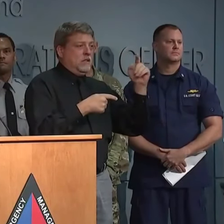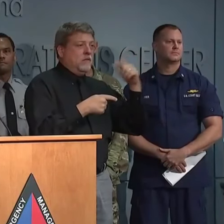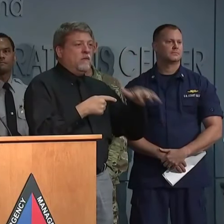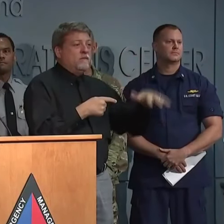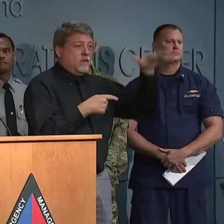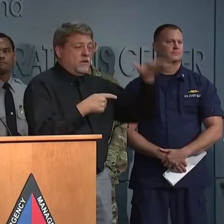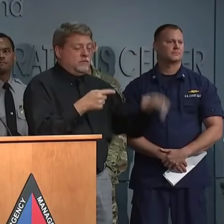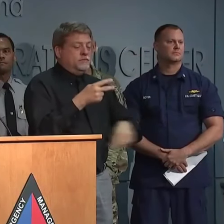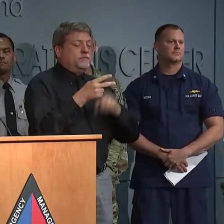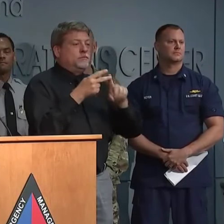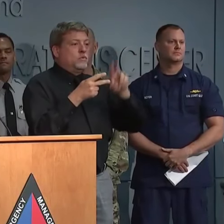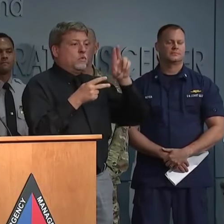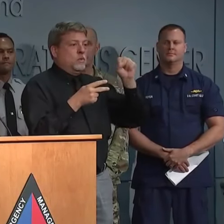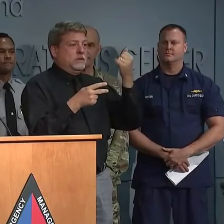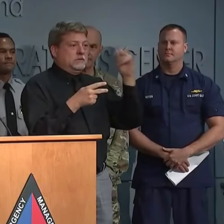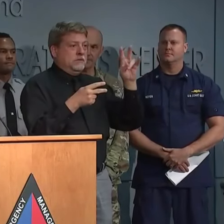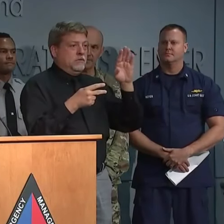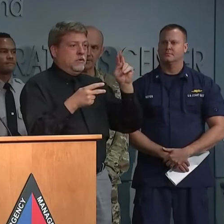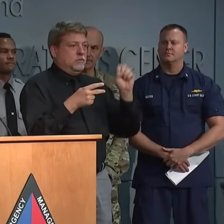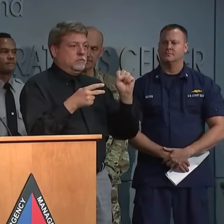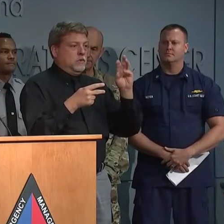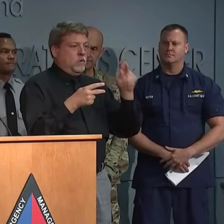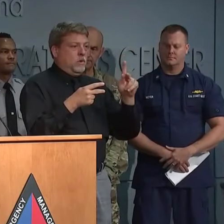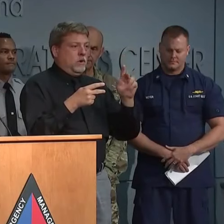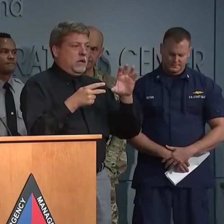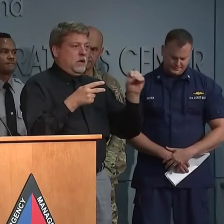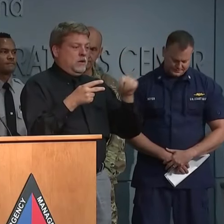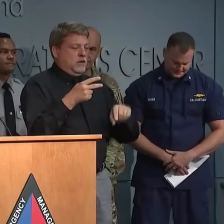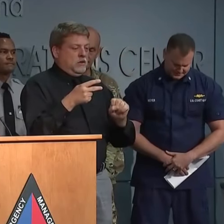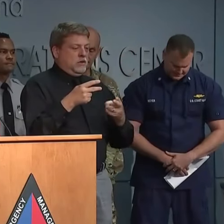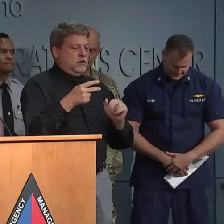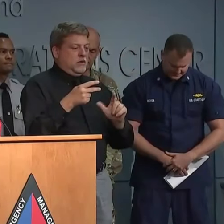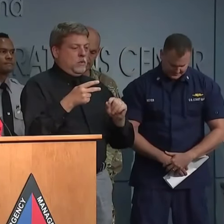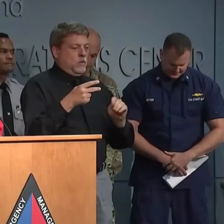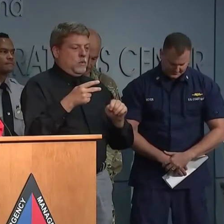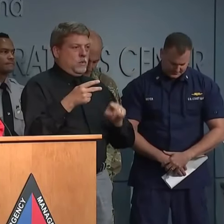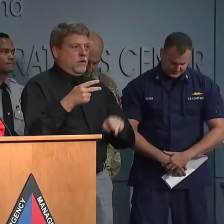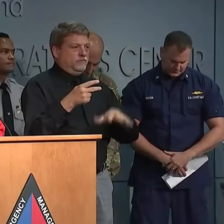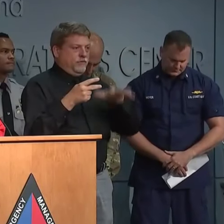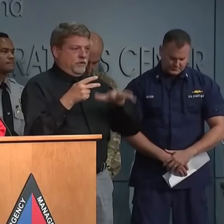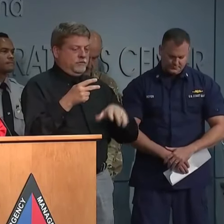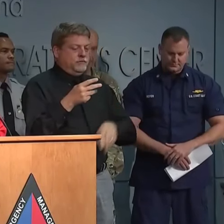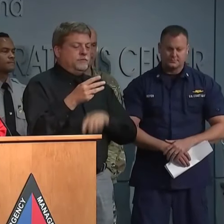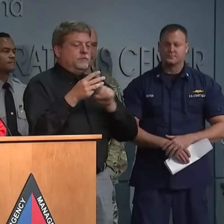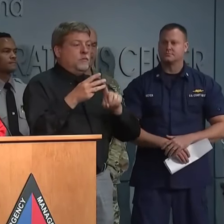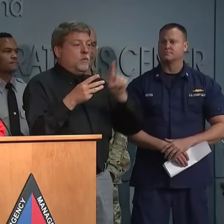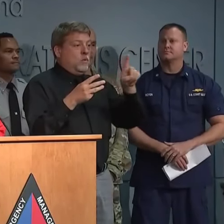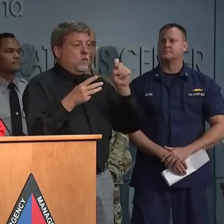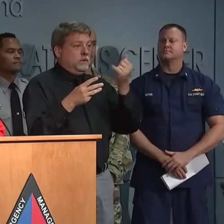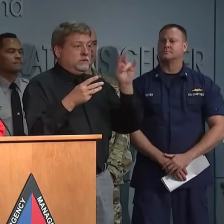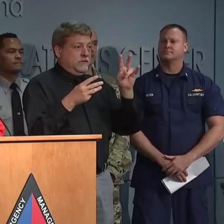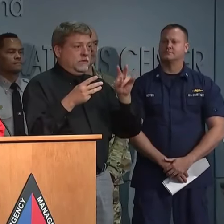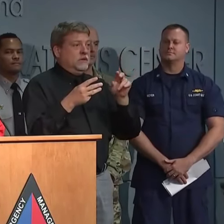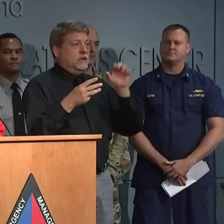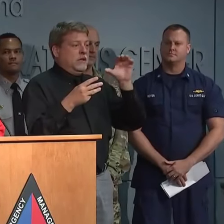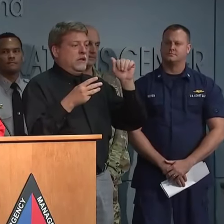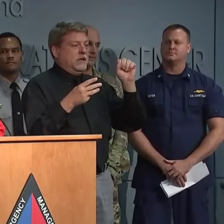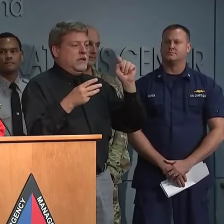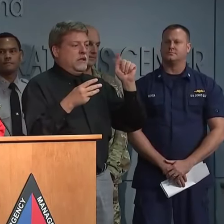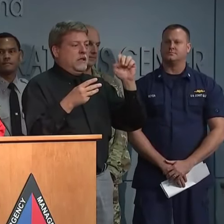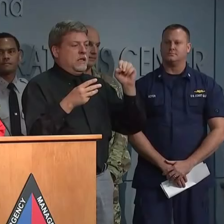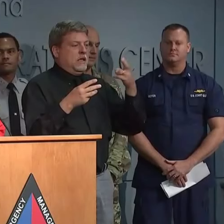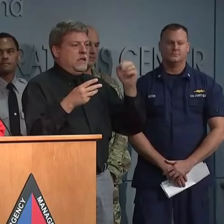U.S. 17 in Brunswick County near Shillote due to high water. U.S. 117 in Castle Hane